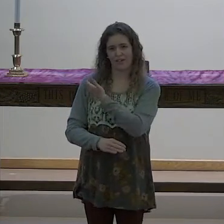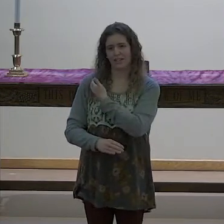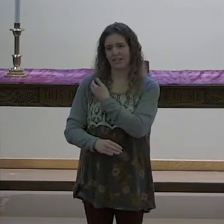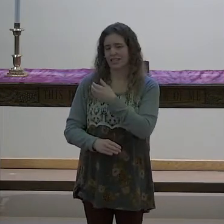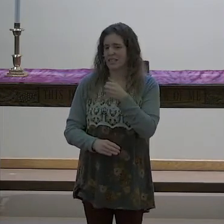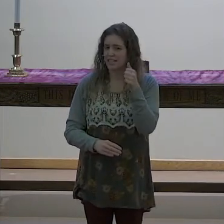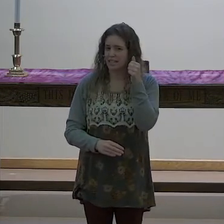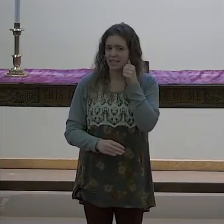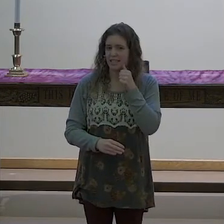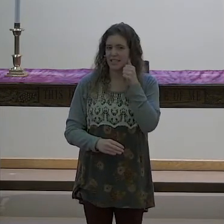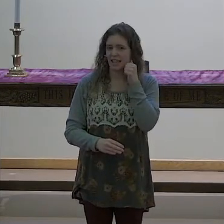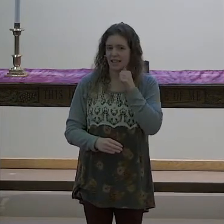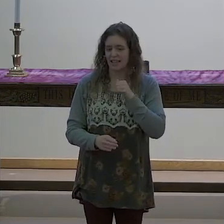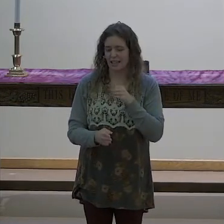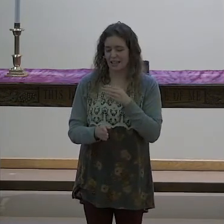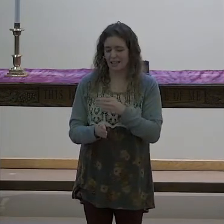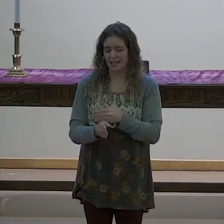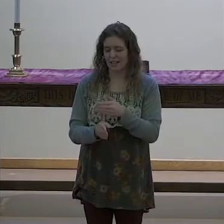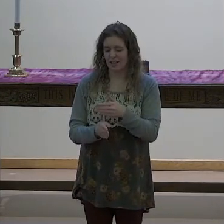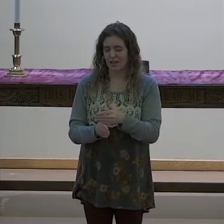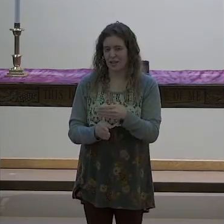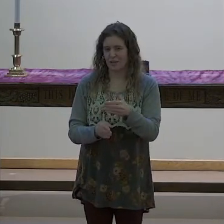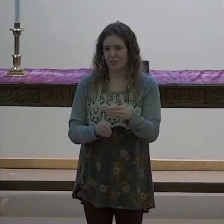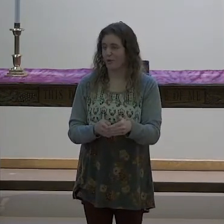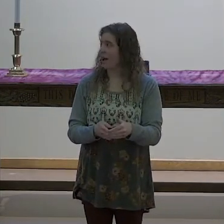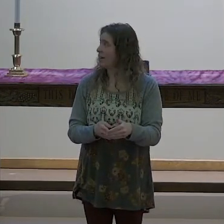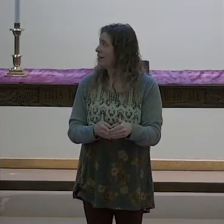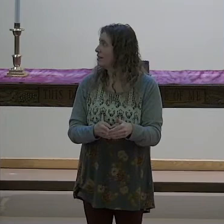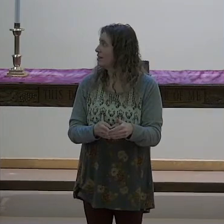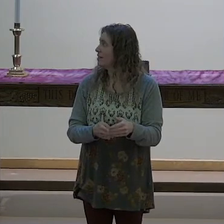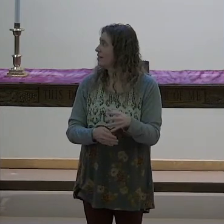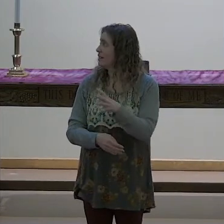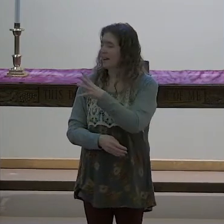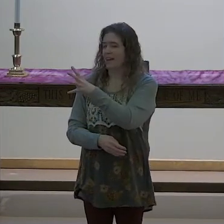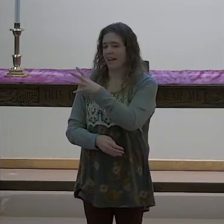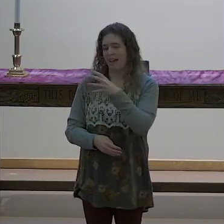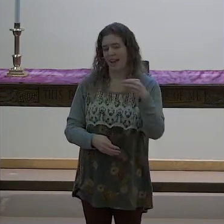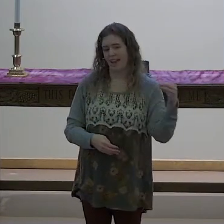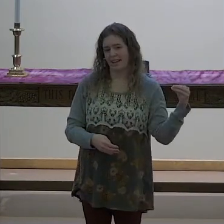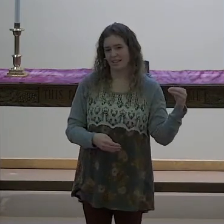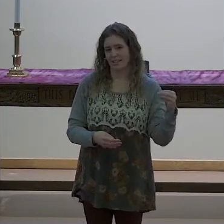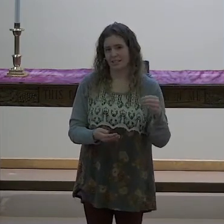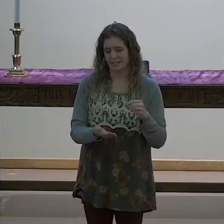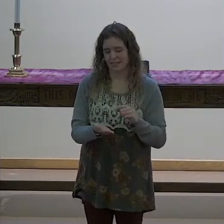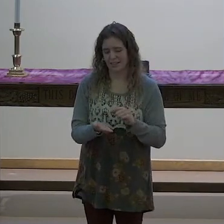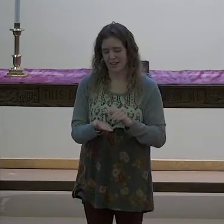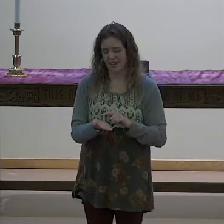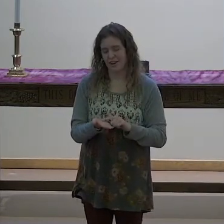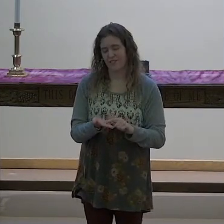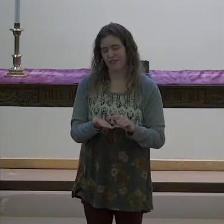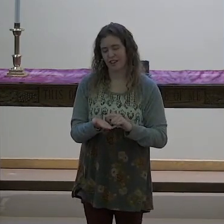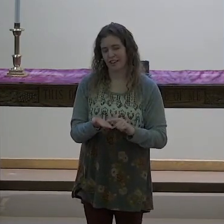daily bread and forgive